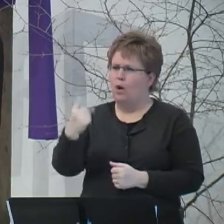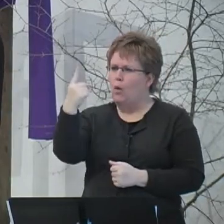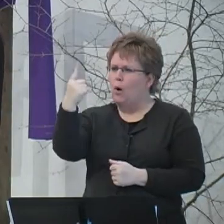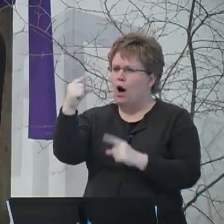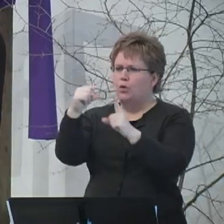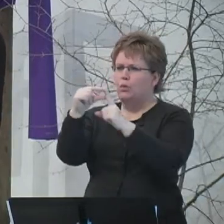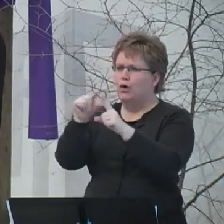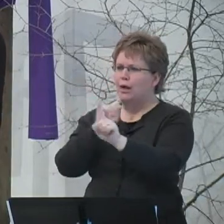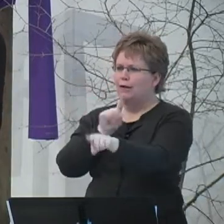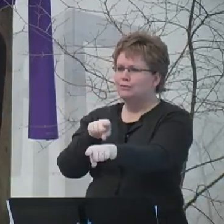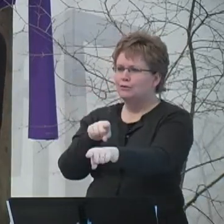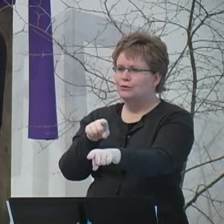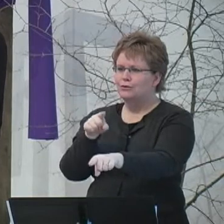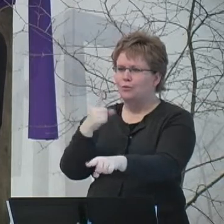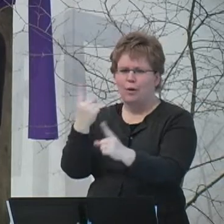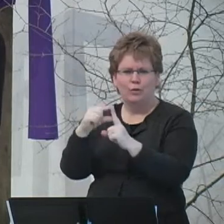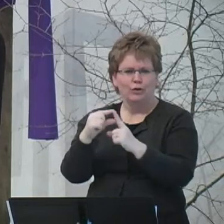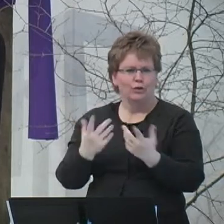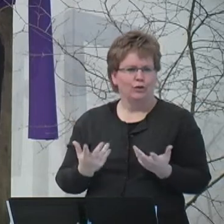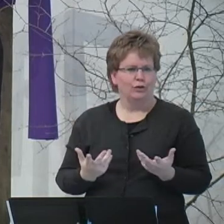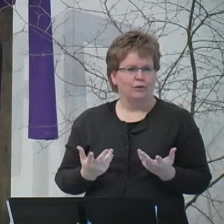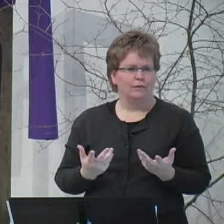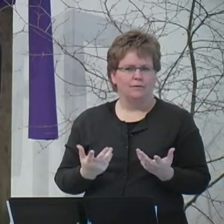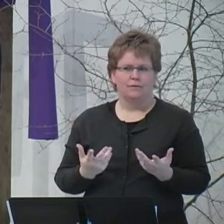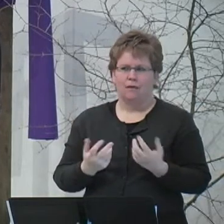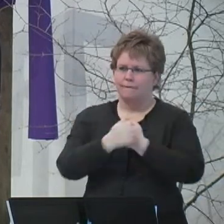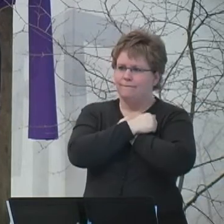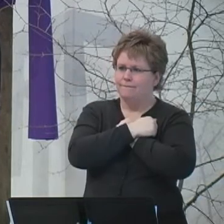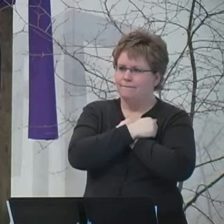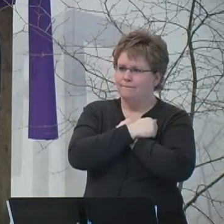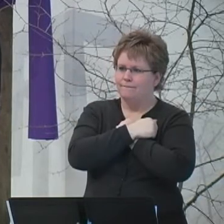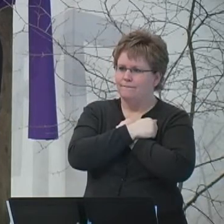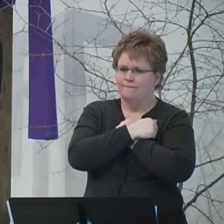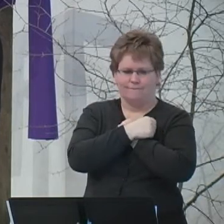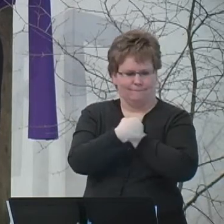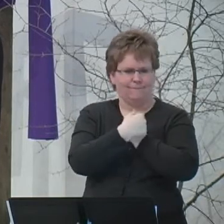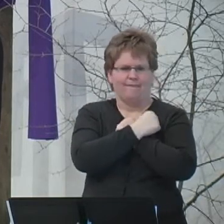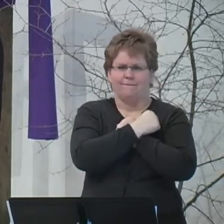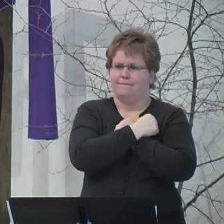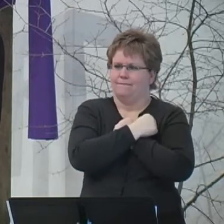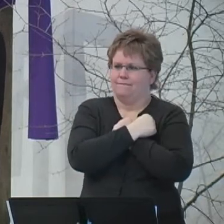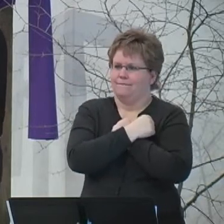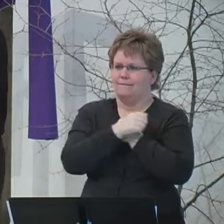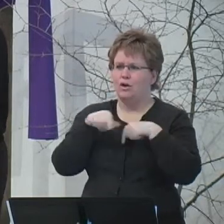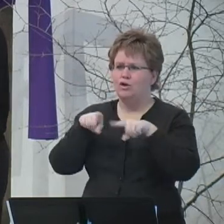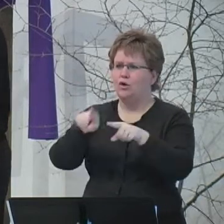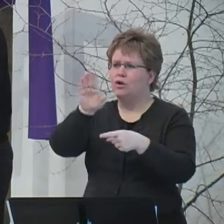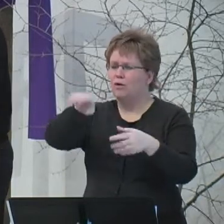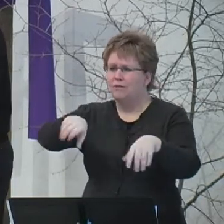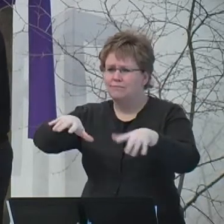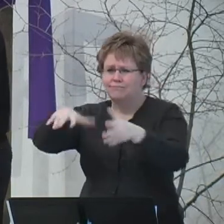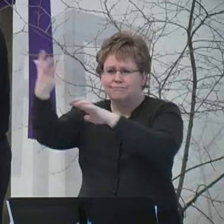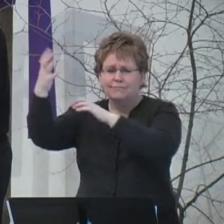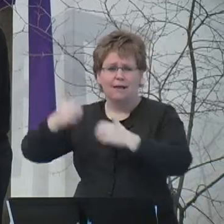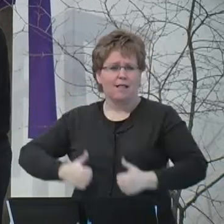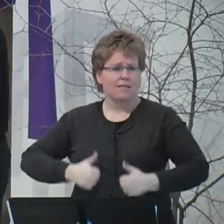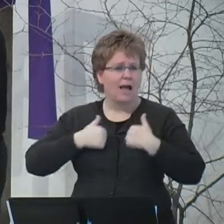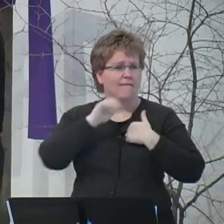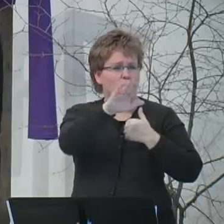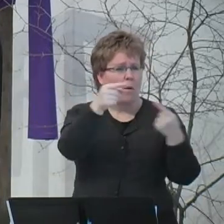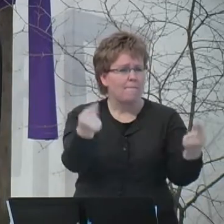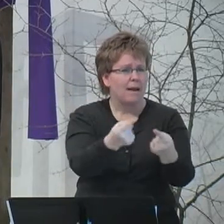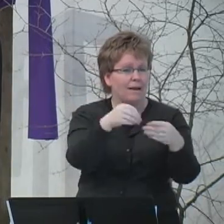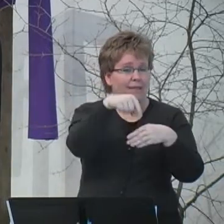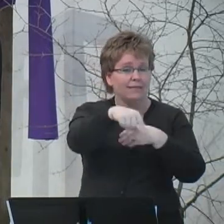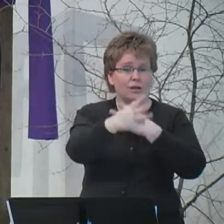-word answer, and that answer is love. In the midst of all the brokenness and the pain in this